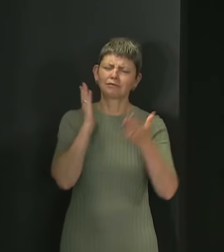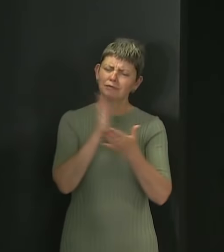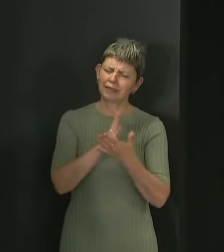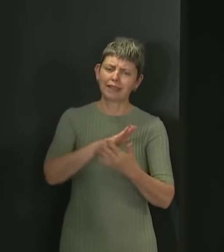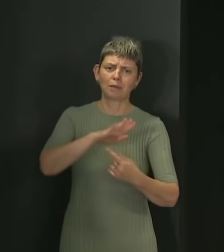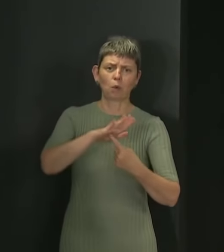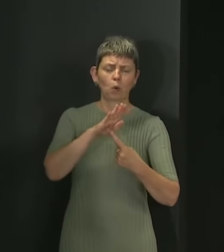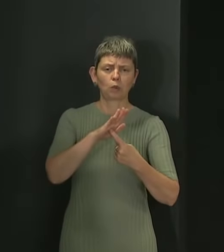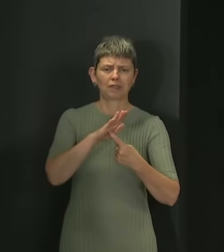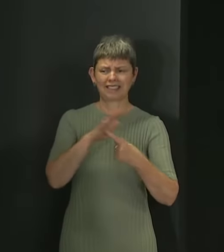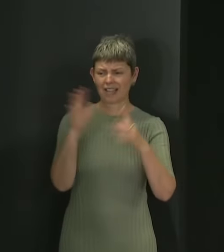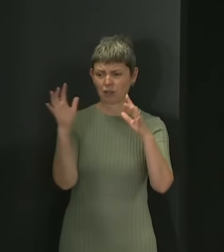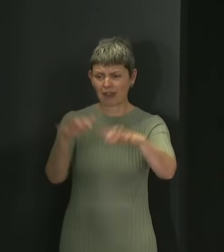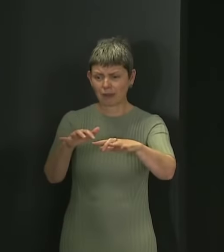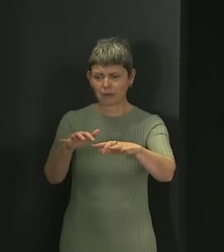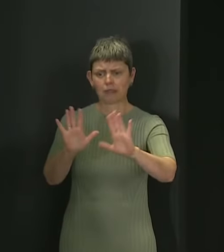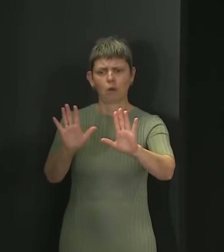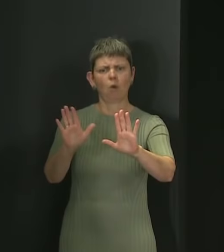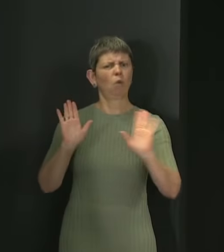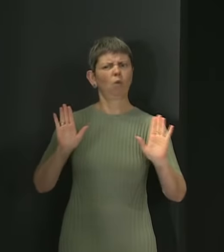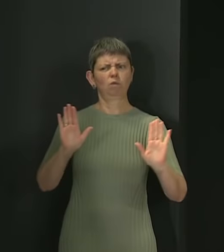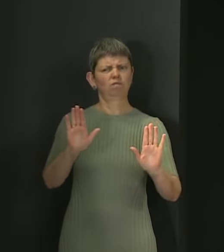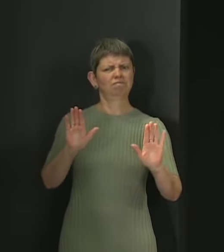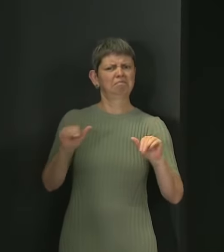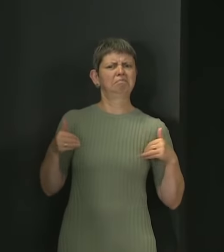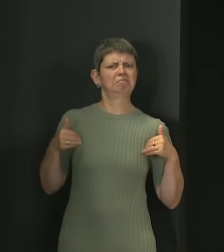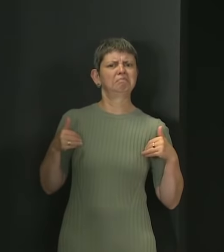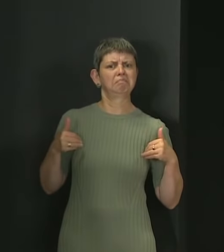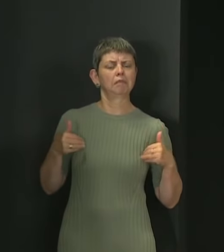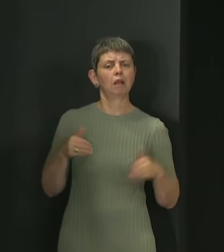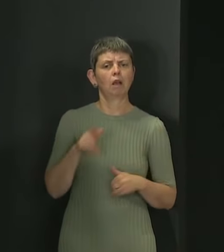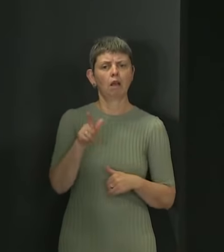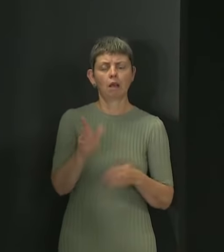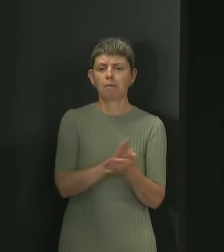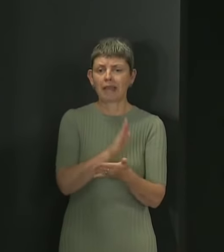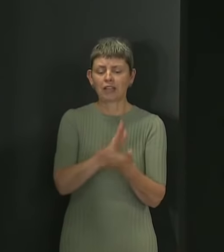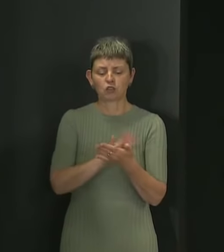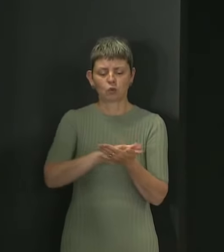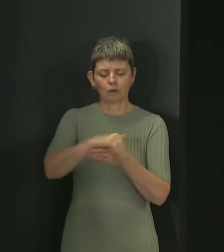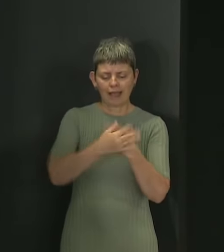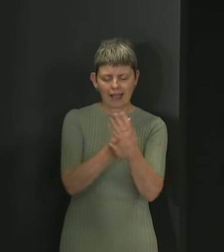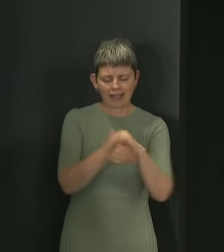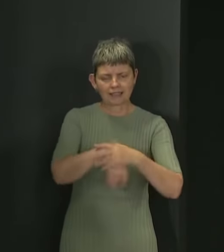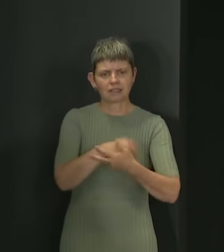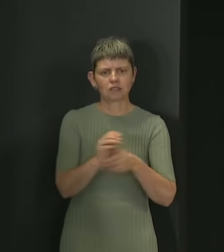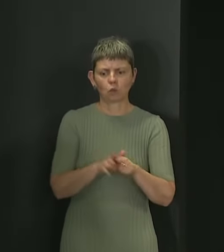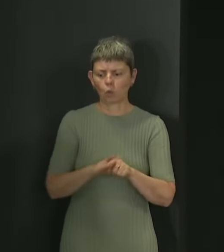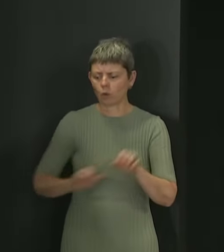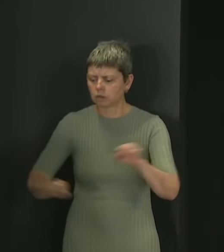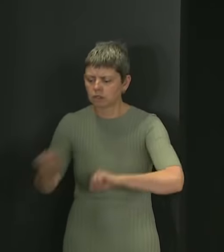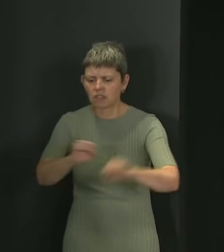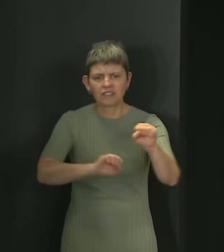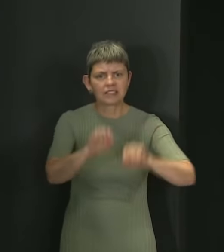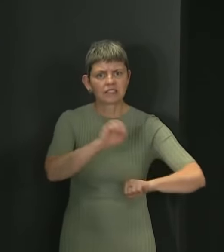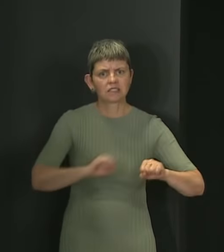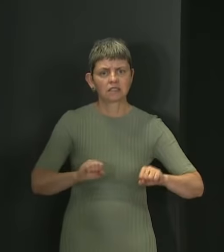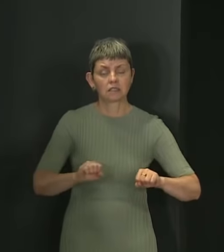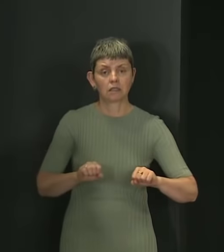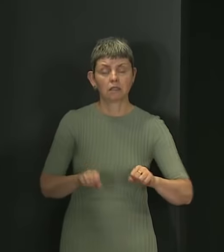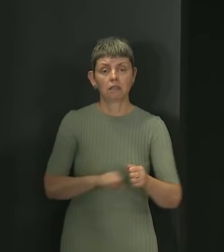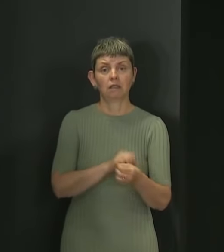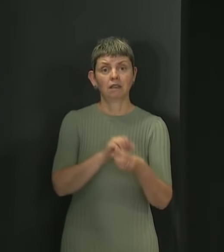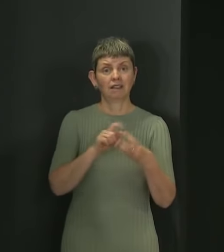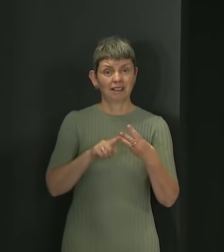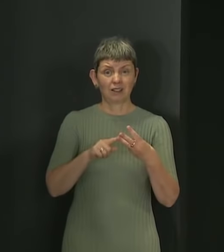That's why avoiding crowded places, making sure that we're cleaning our hands regularly, cleaning the surfaces around about us, making sure that